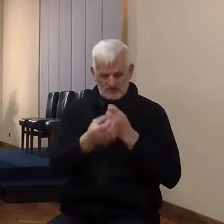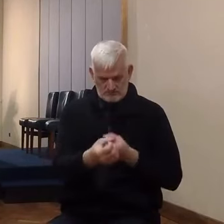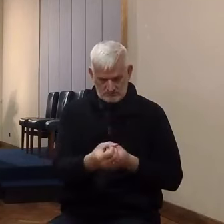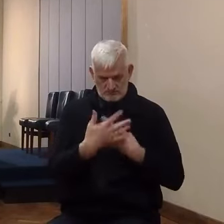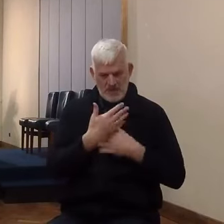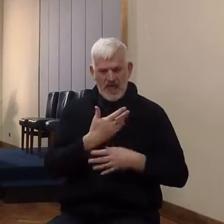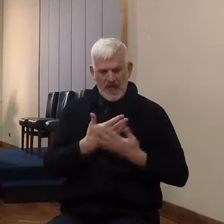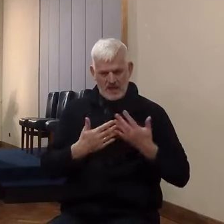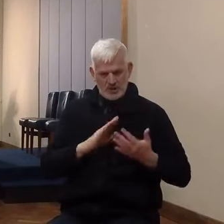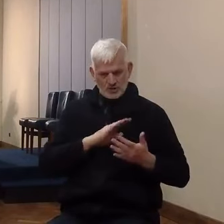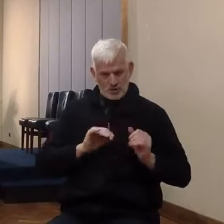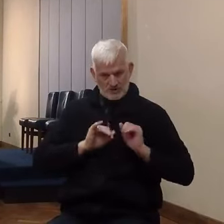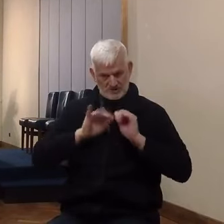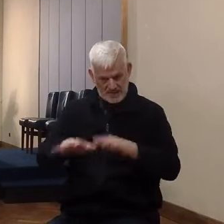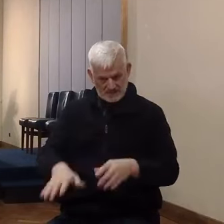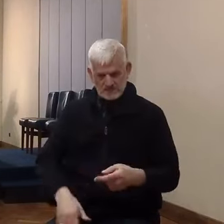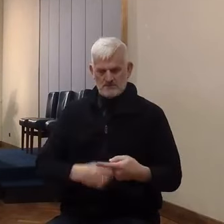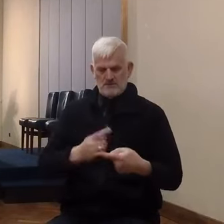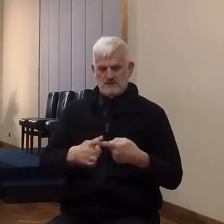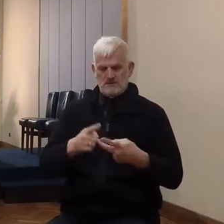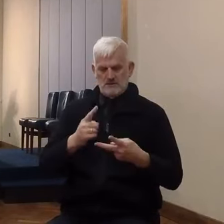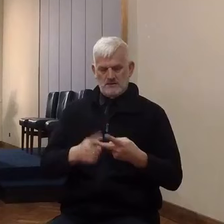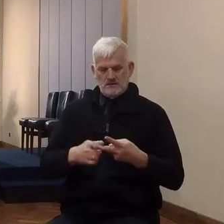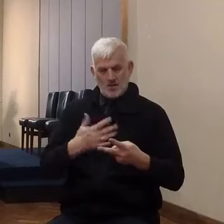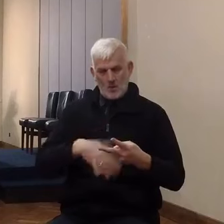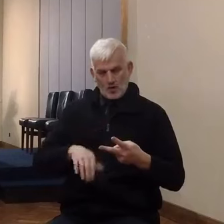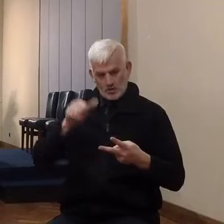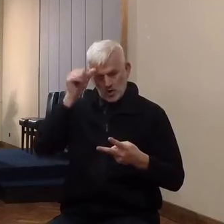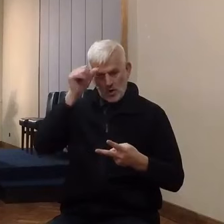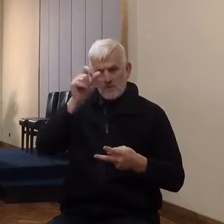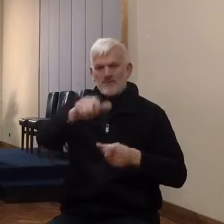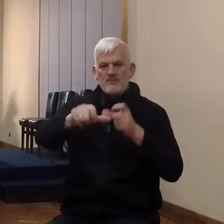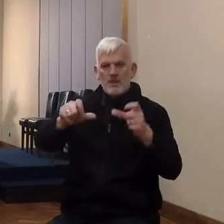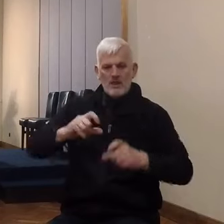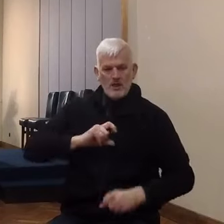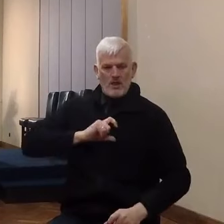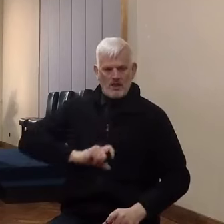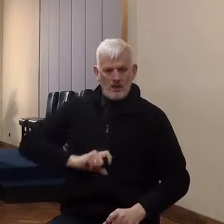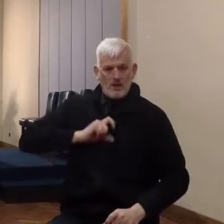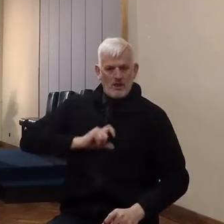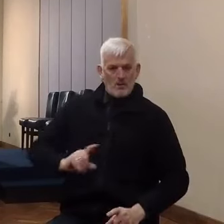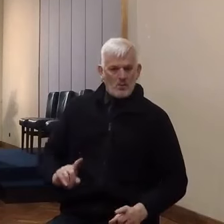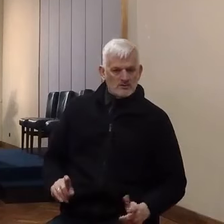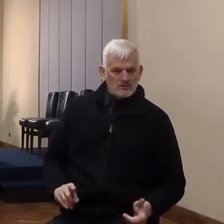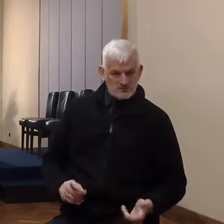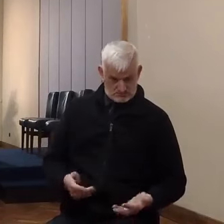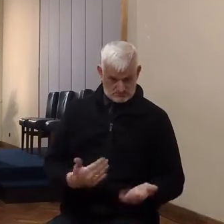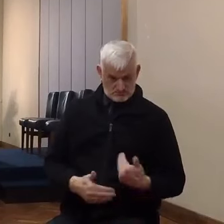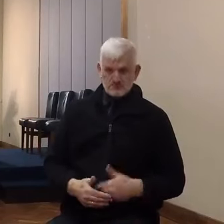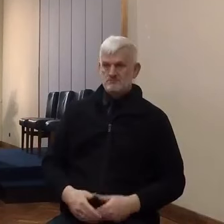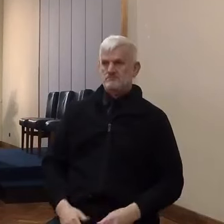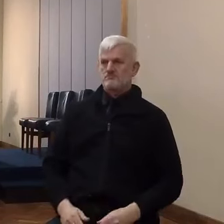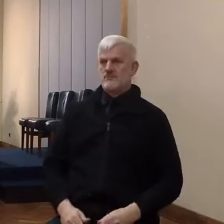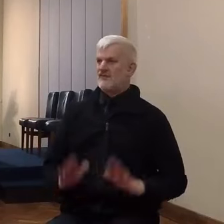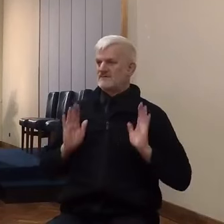and he wanted to know the morale. That seems to be the whole story. So it was a limited mission